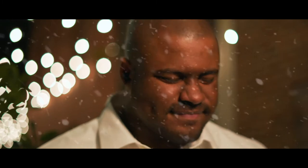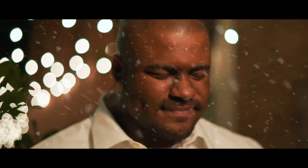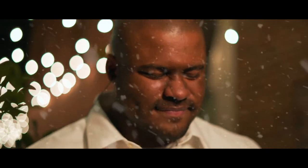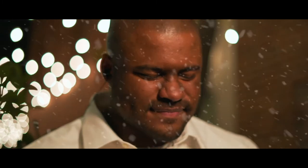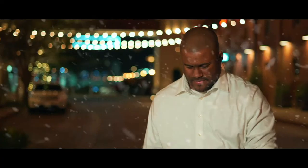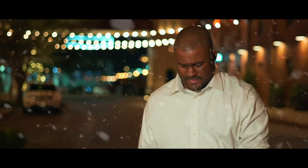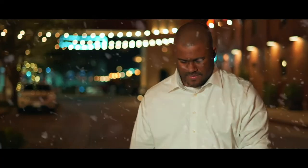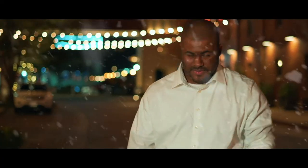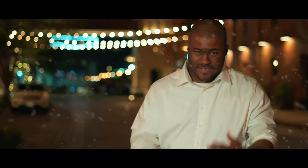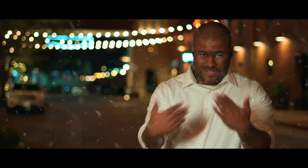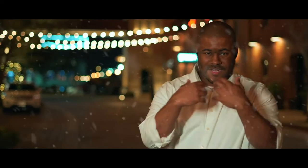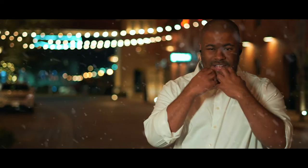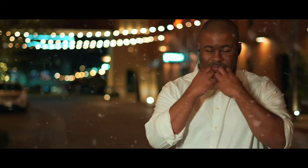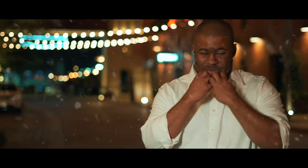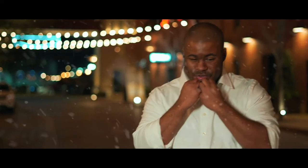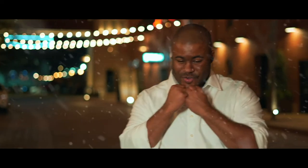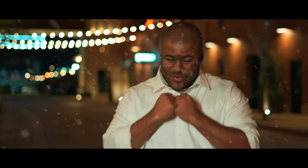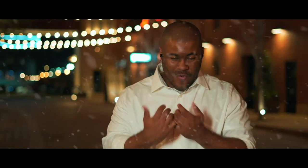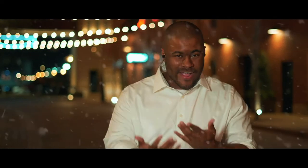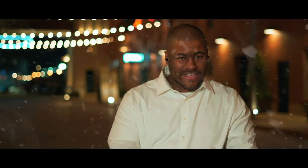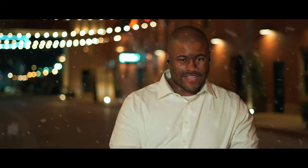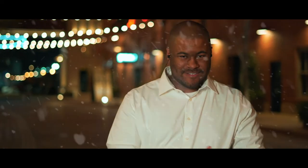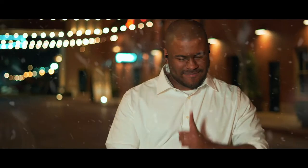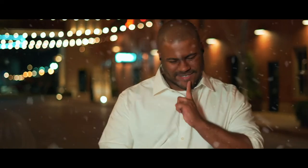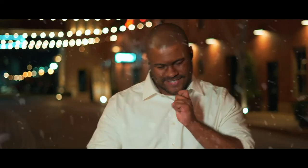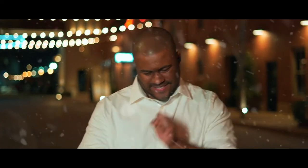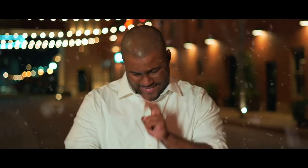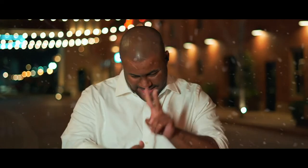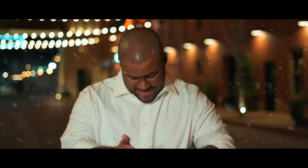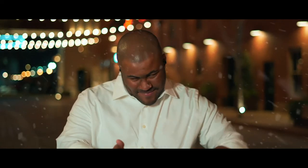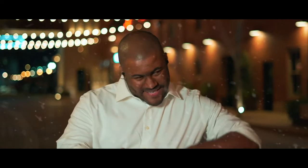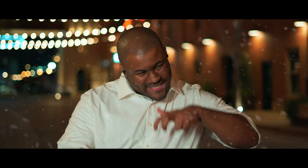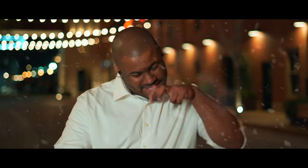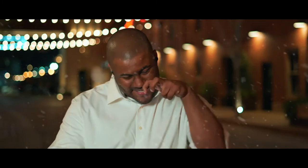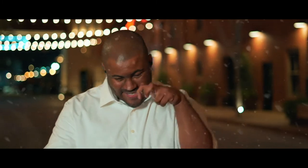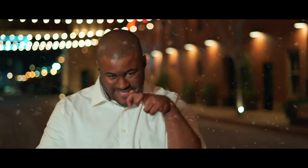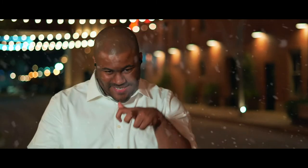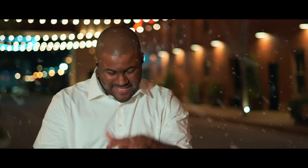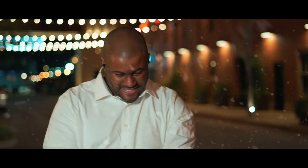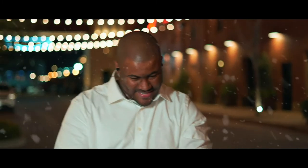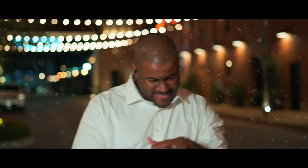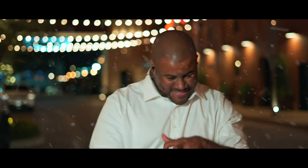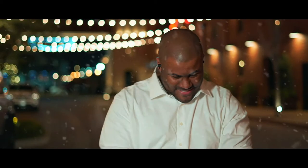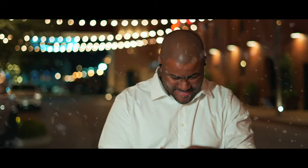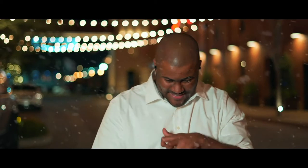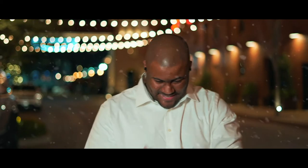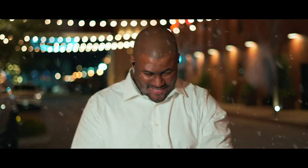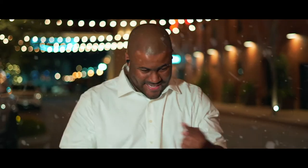Come and adore Him On bended knee He